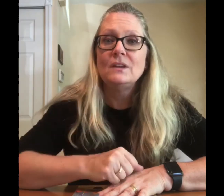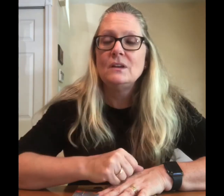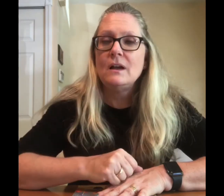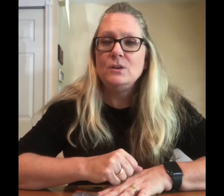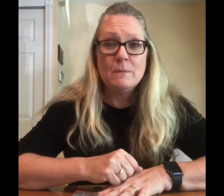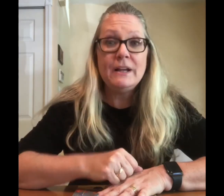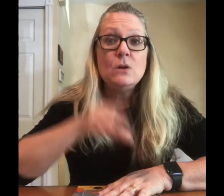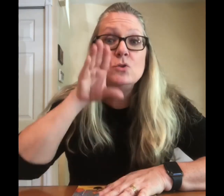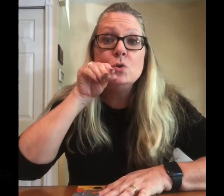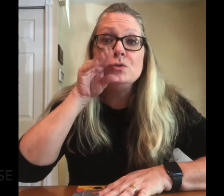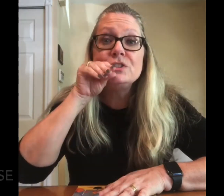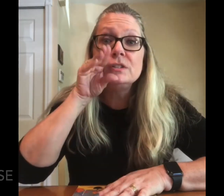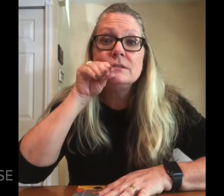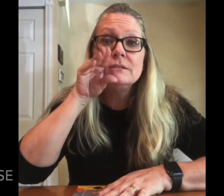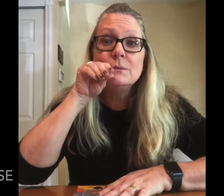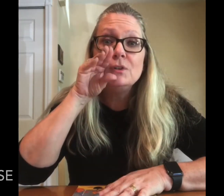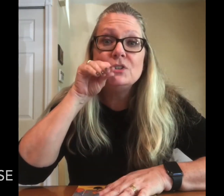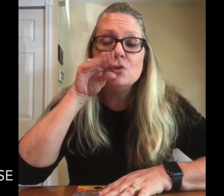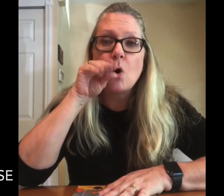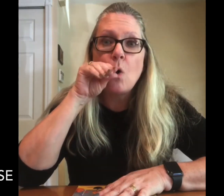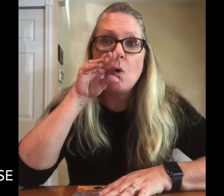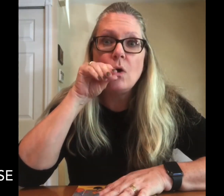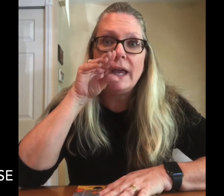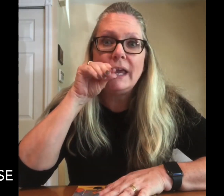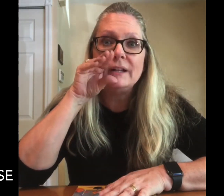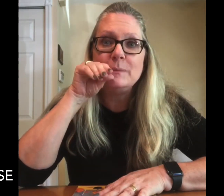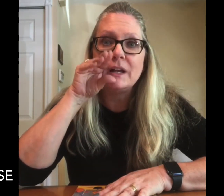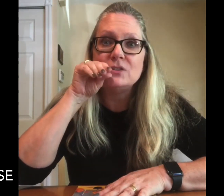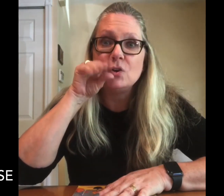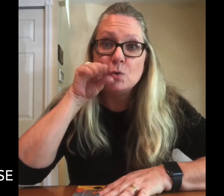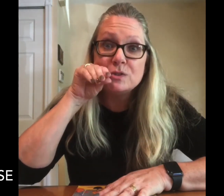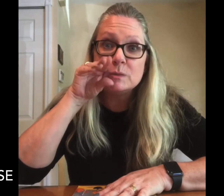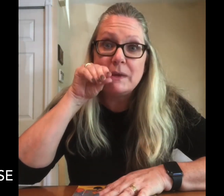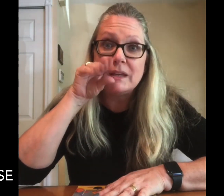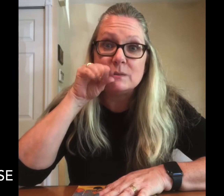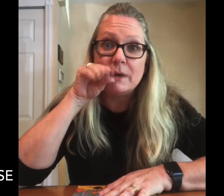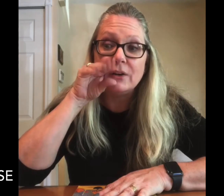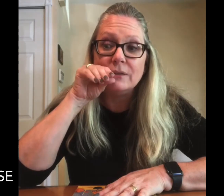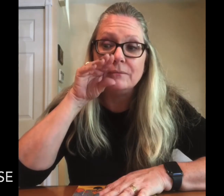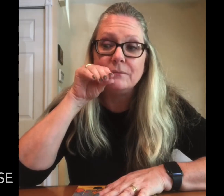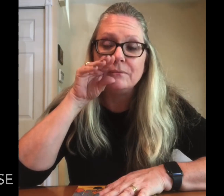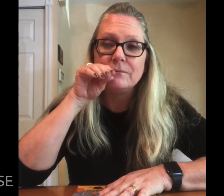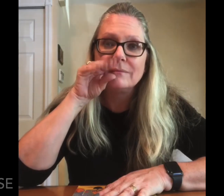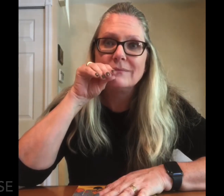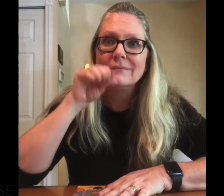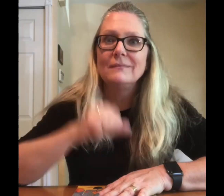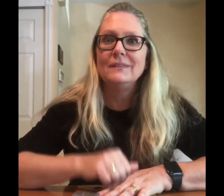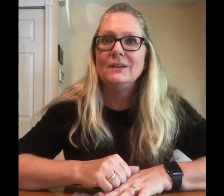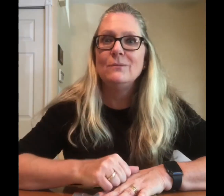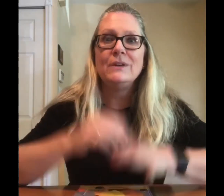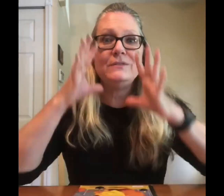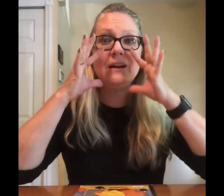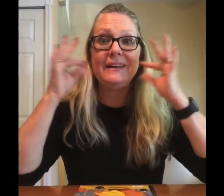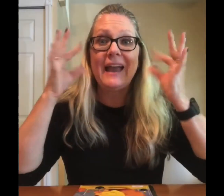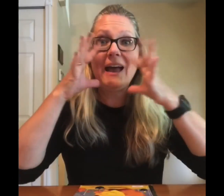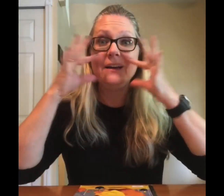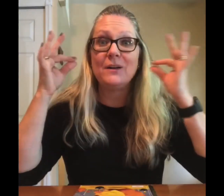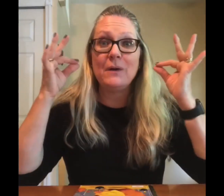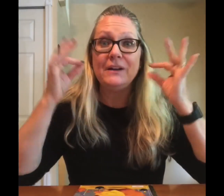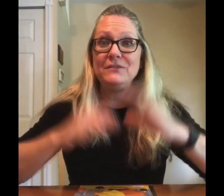You might know goose, which is your whole hand because the goose's beak is bigger. We've done cat quite a few